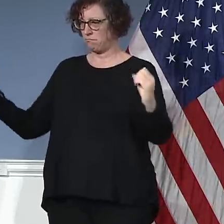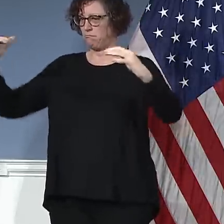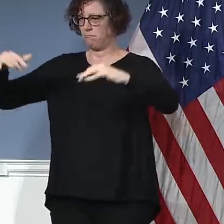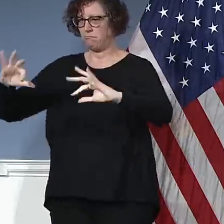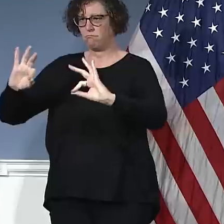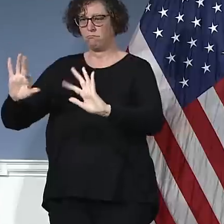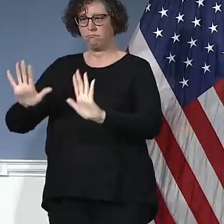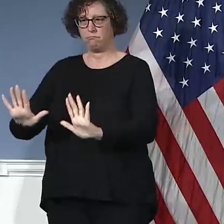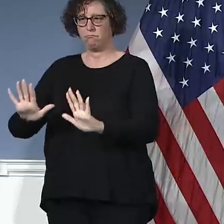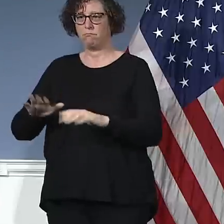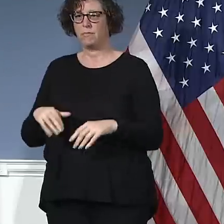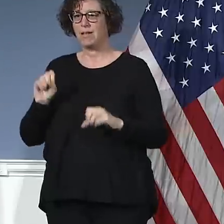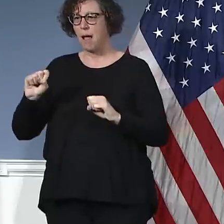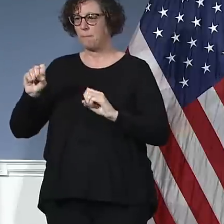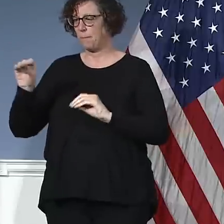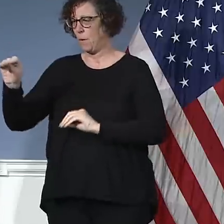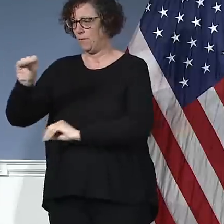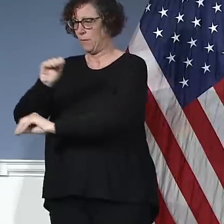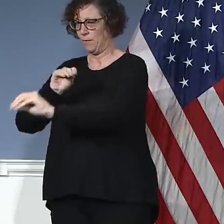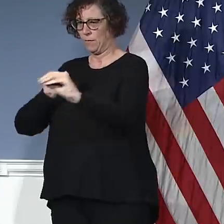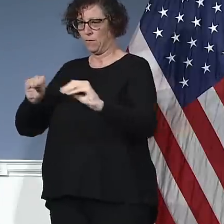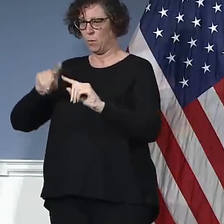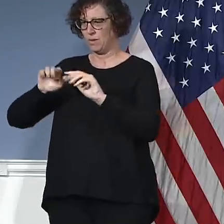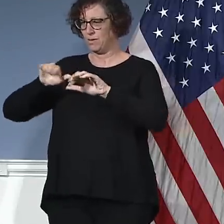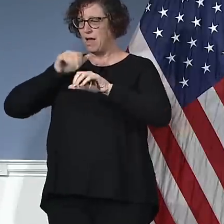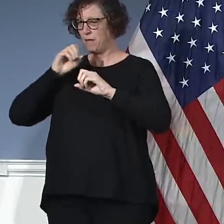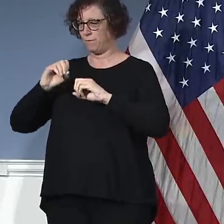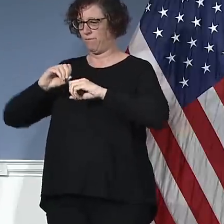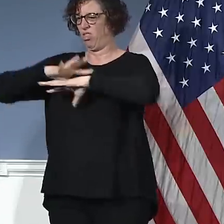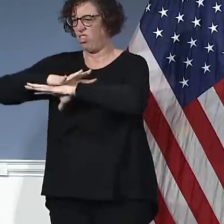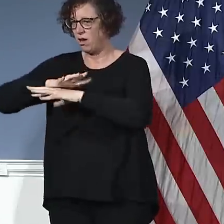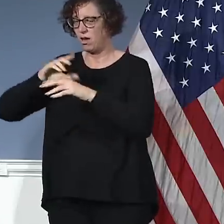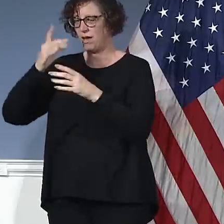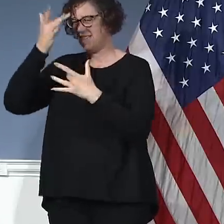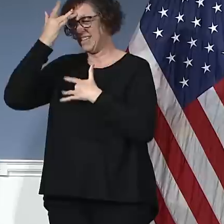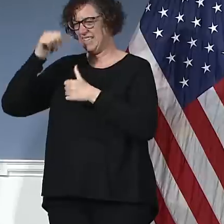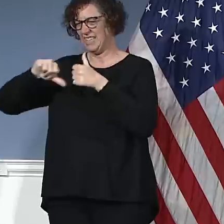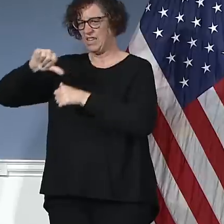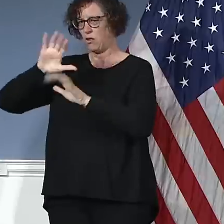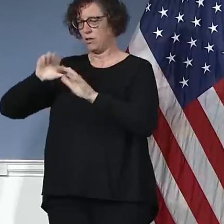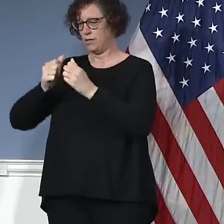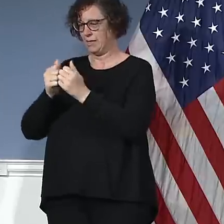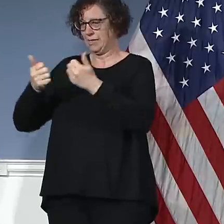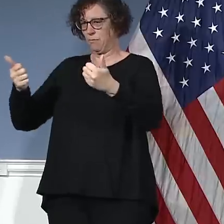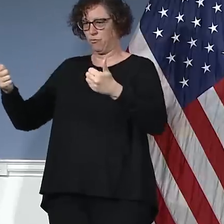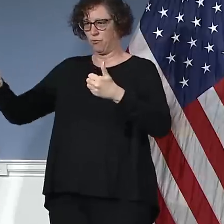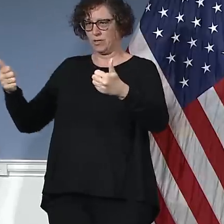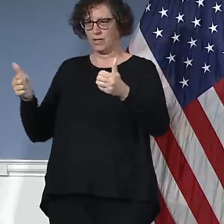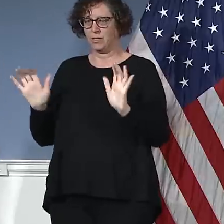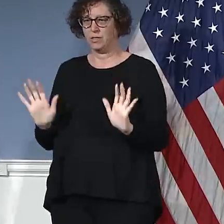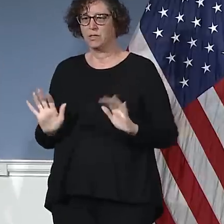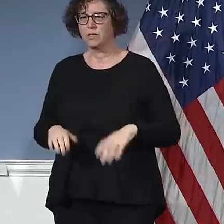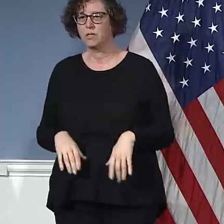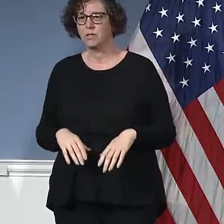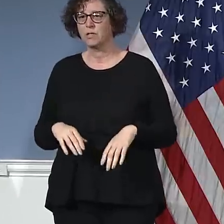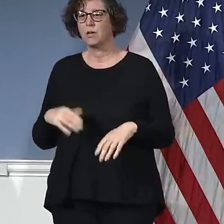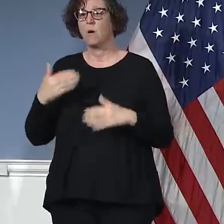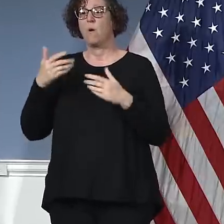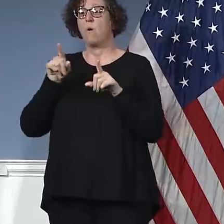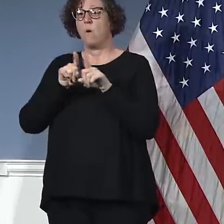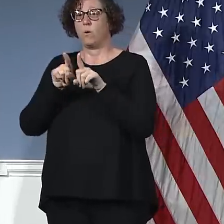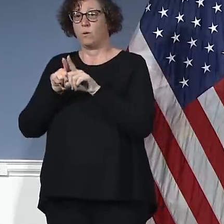stronger health provision in the jails now because of the role of health in hospitals than what used to be there some years ago.